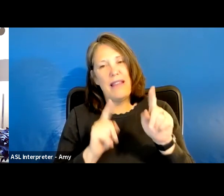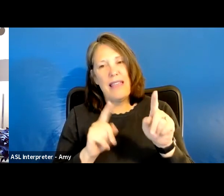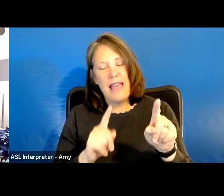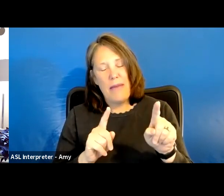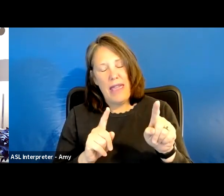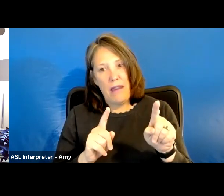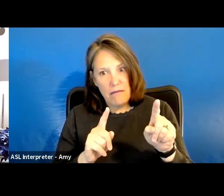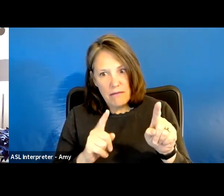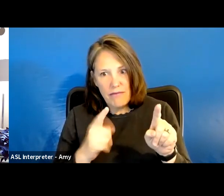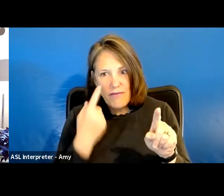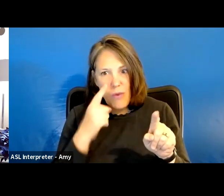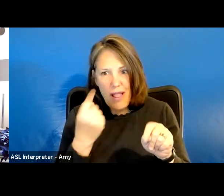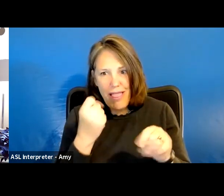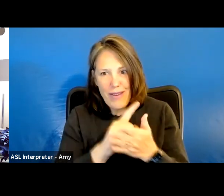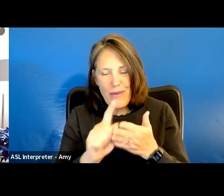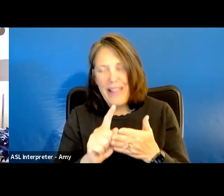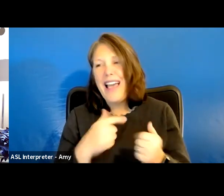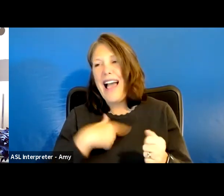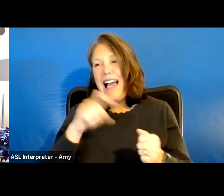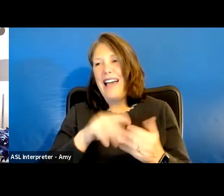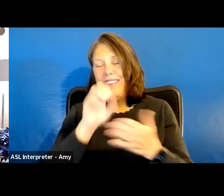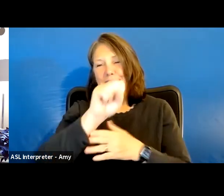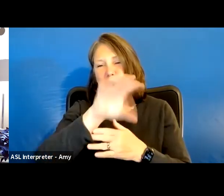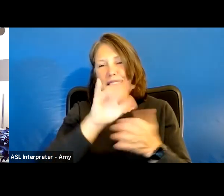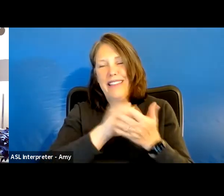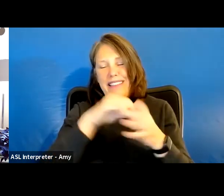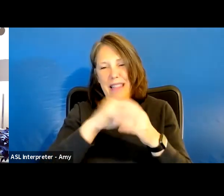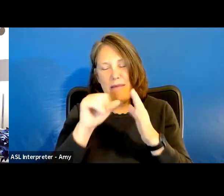have put this in the presentation. This is probably the most common question.